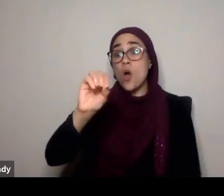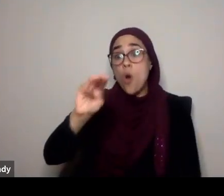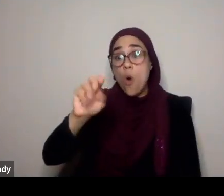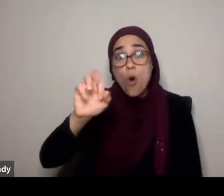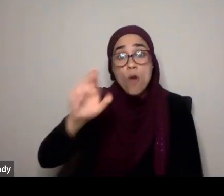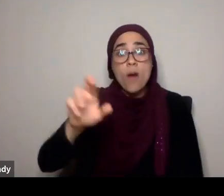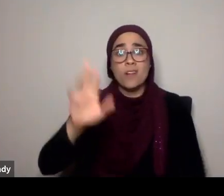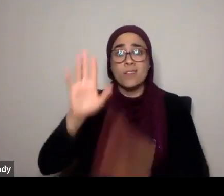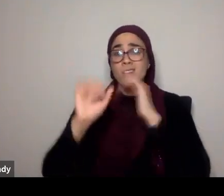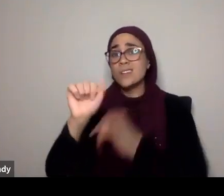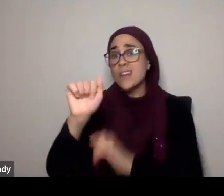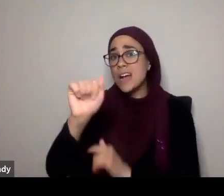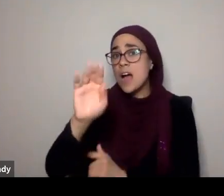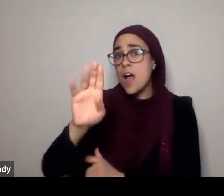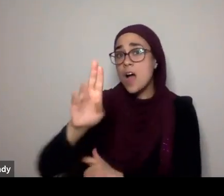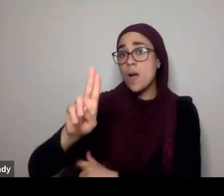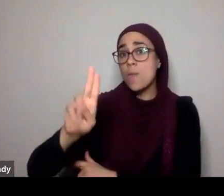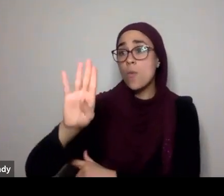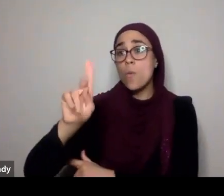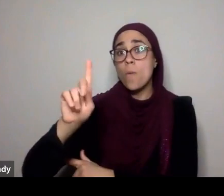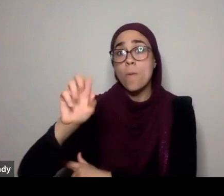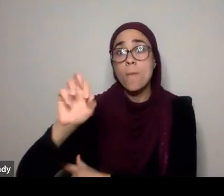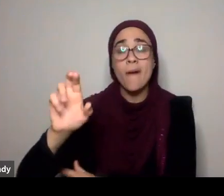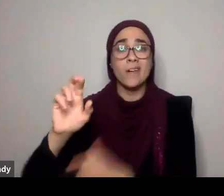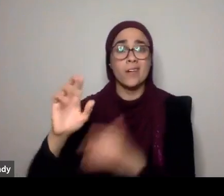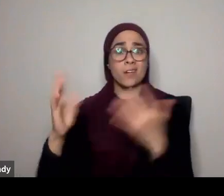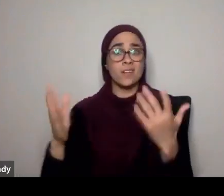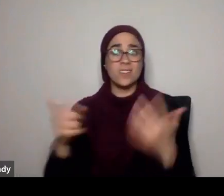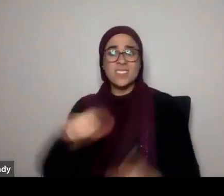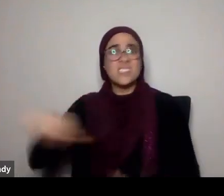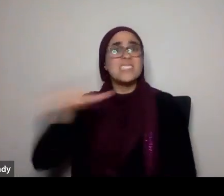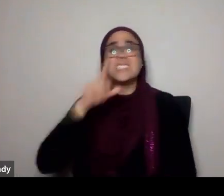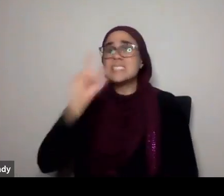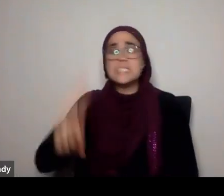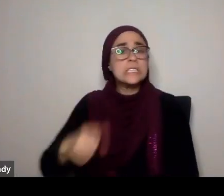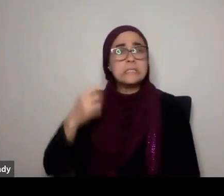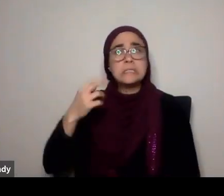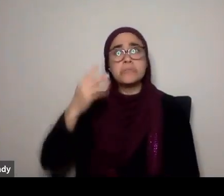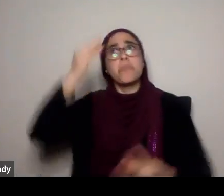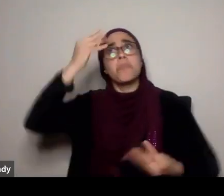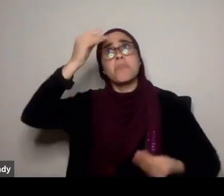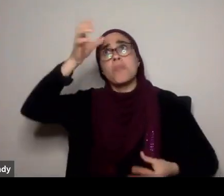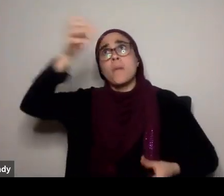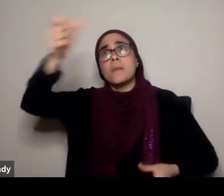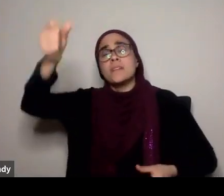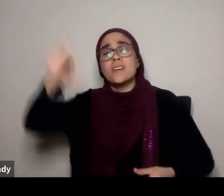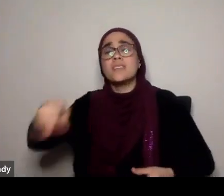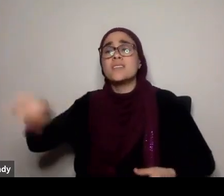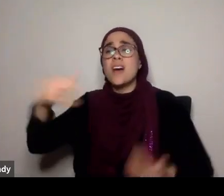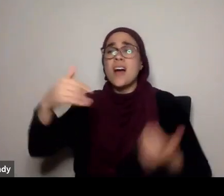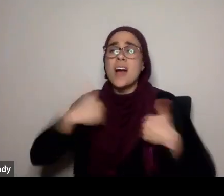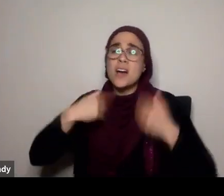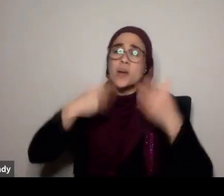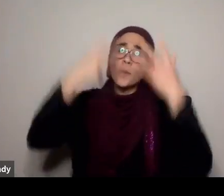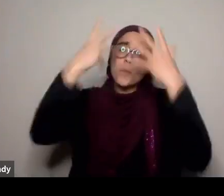Those are people who didn't need a rational argument. They had a beautiful relationship with Allah subhanahu wa ta